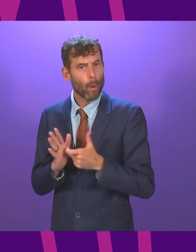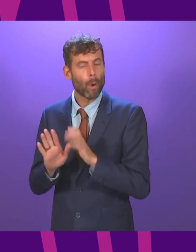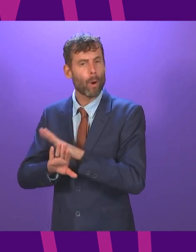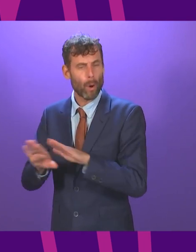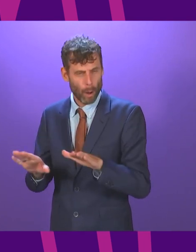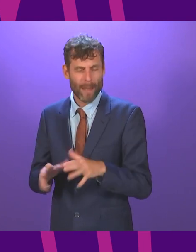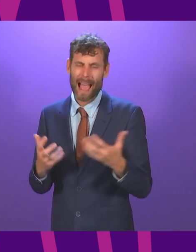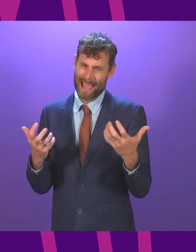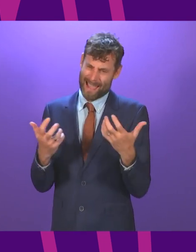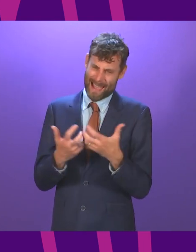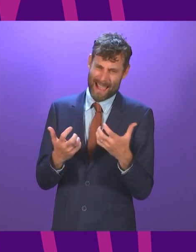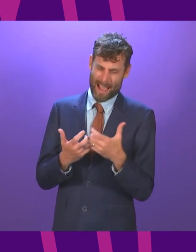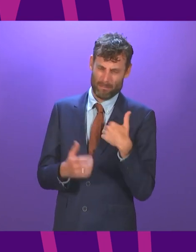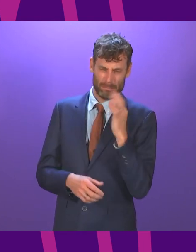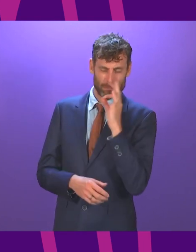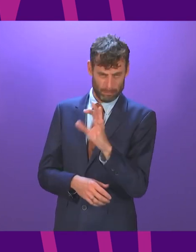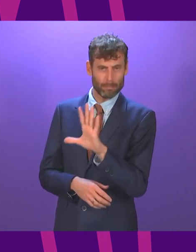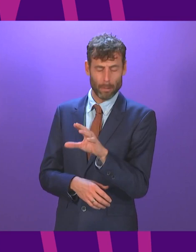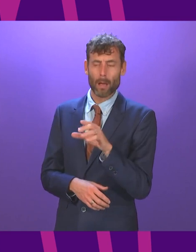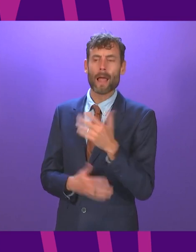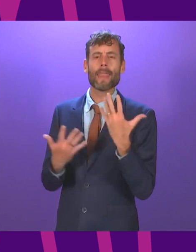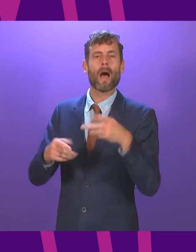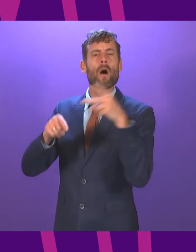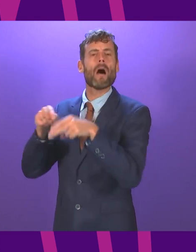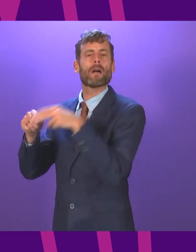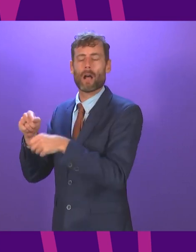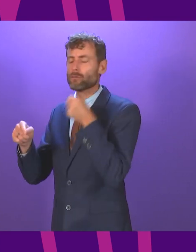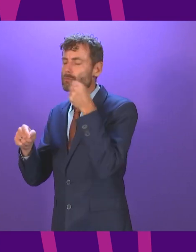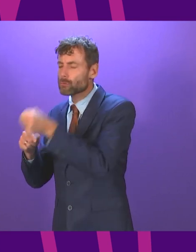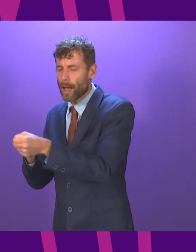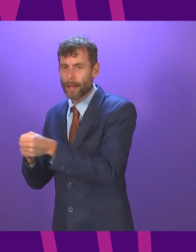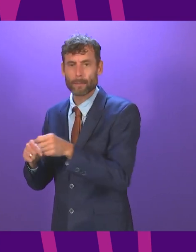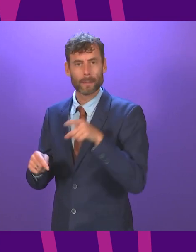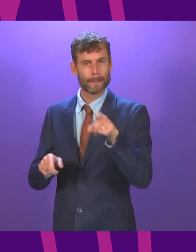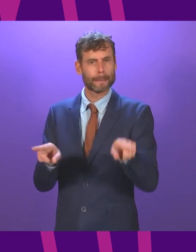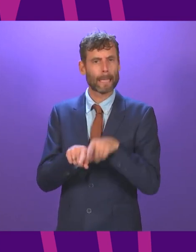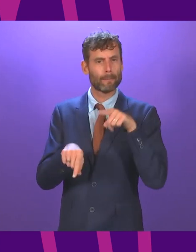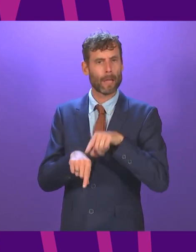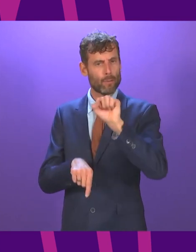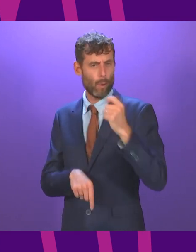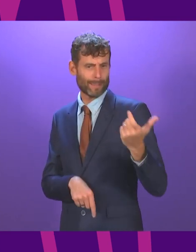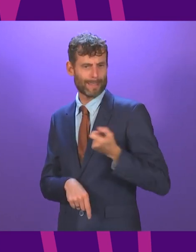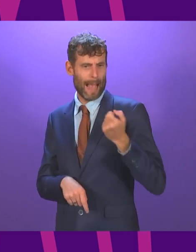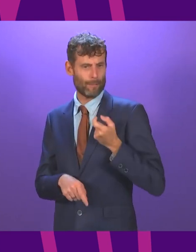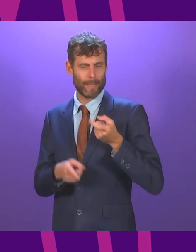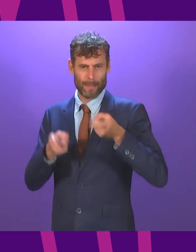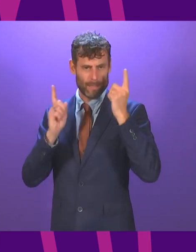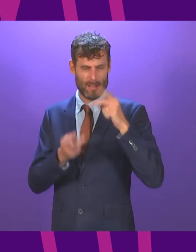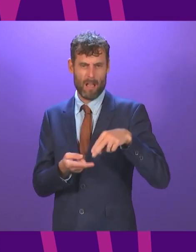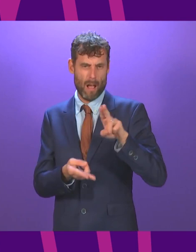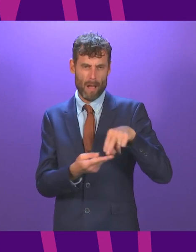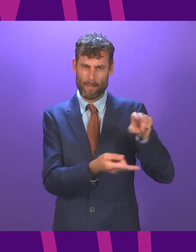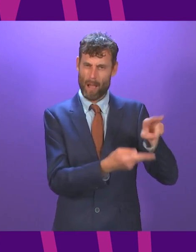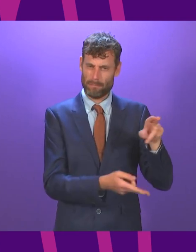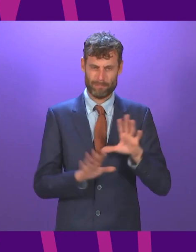bicycles when making cuts to Scotland's rail services for everybody else first minister commitments in this agreement